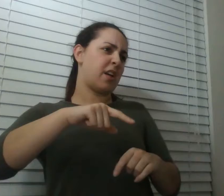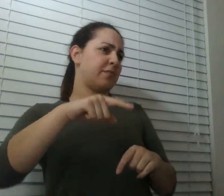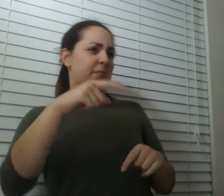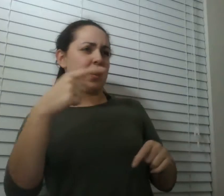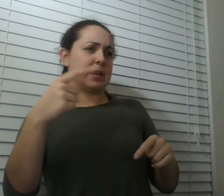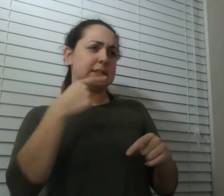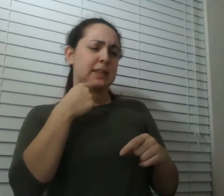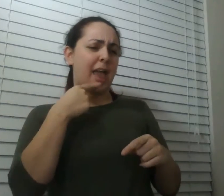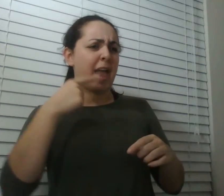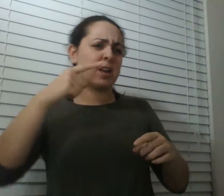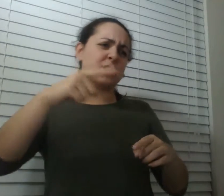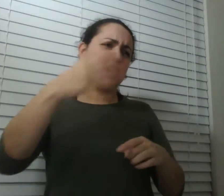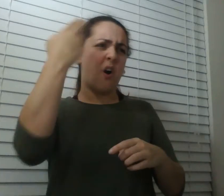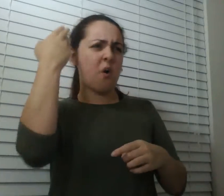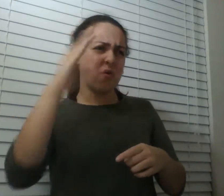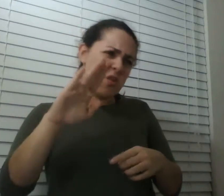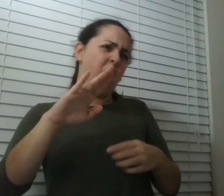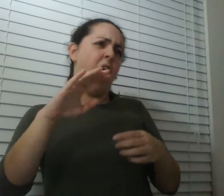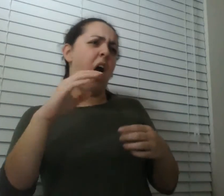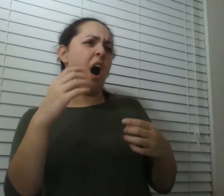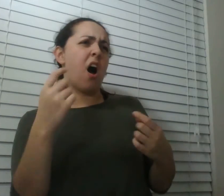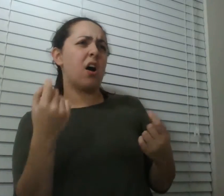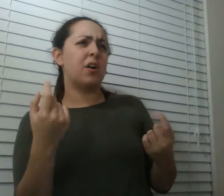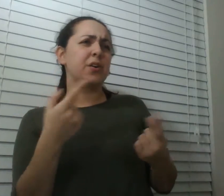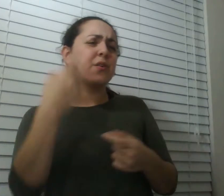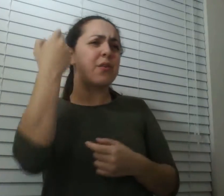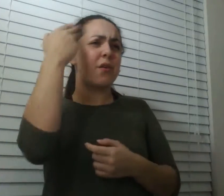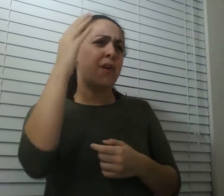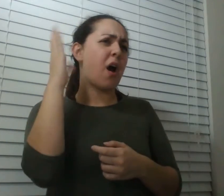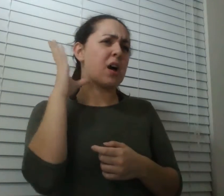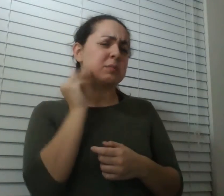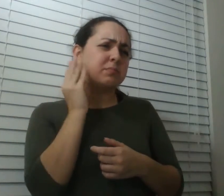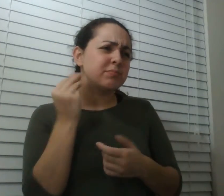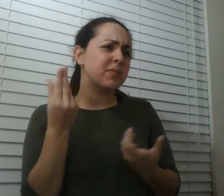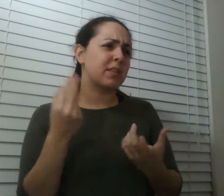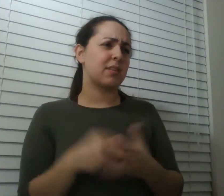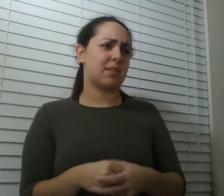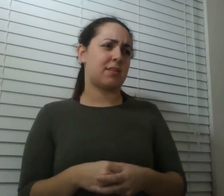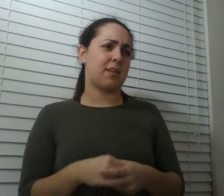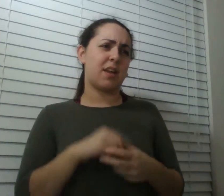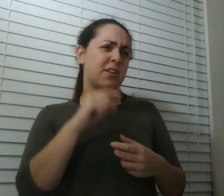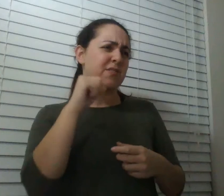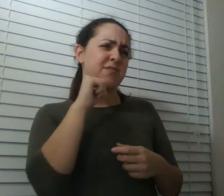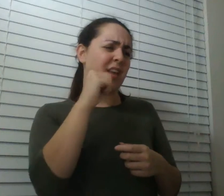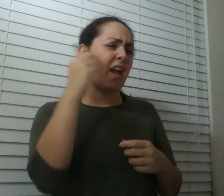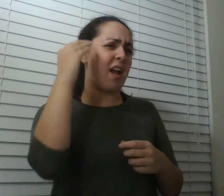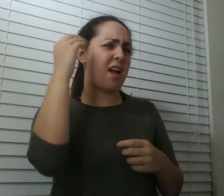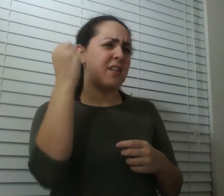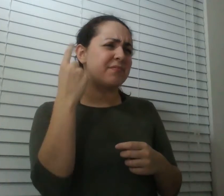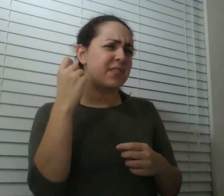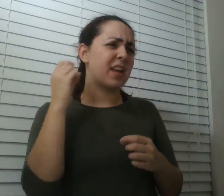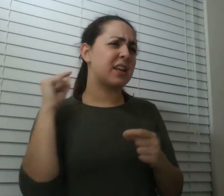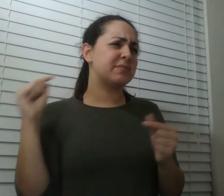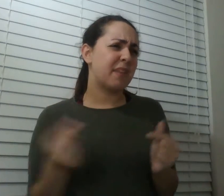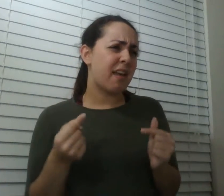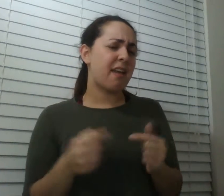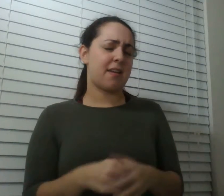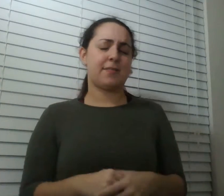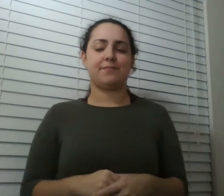that in a recording no not at all really never i don't know i cross my mind